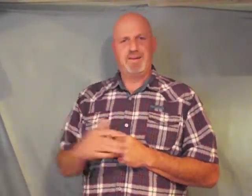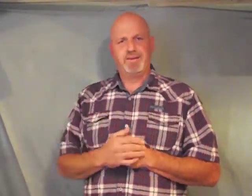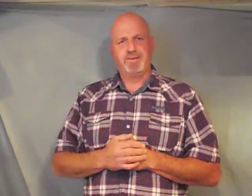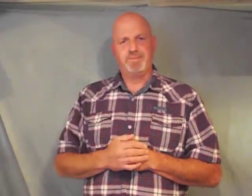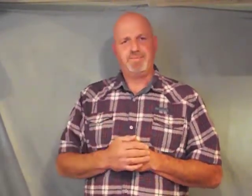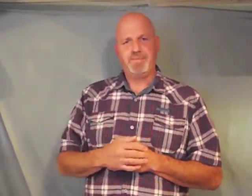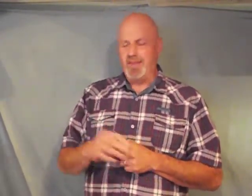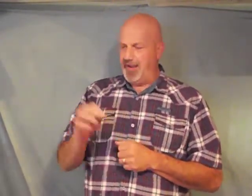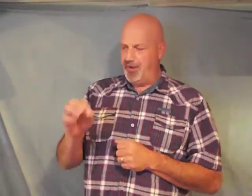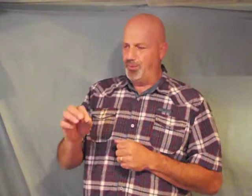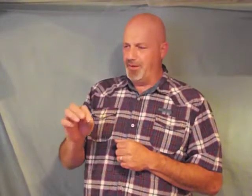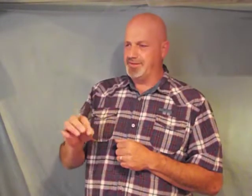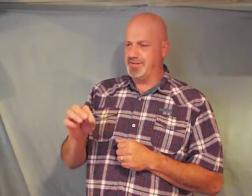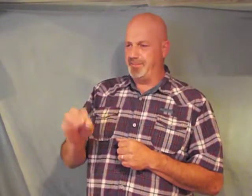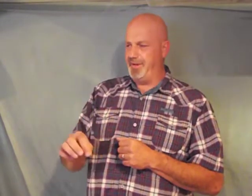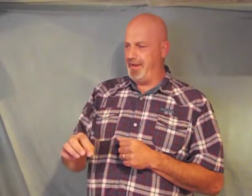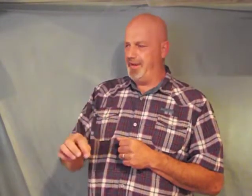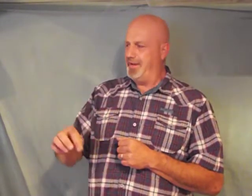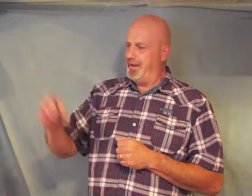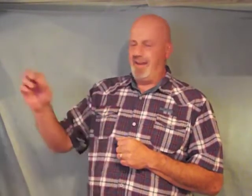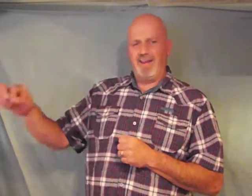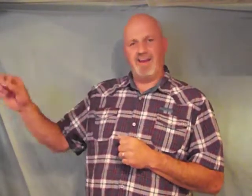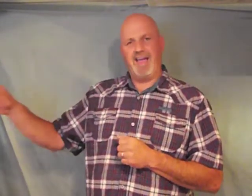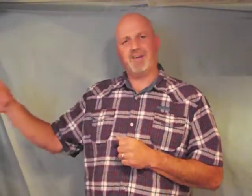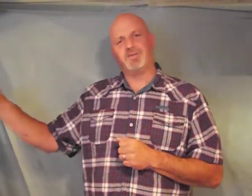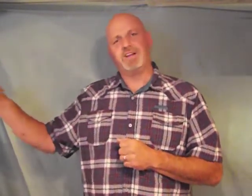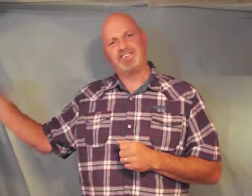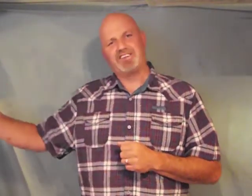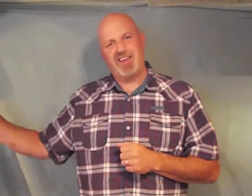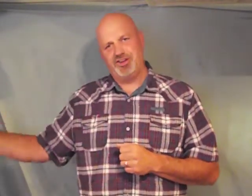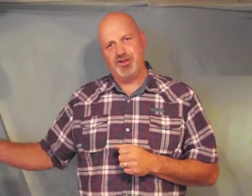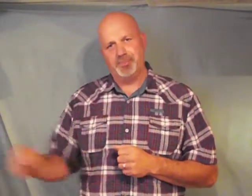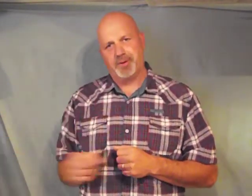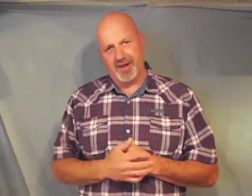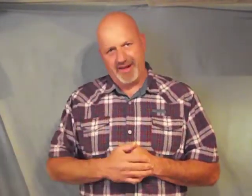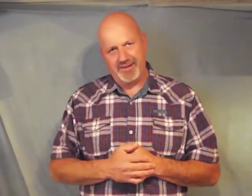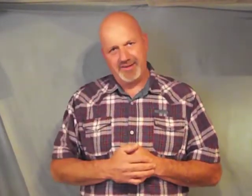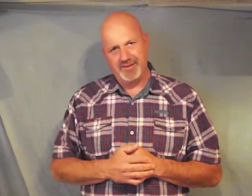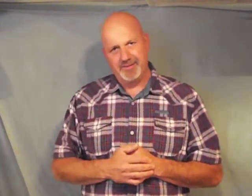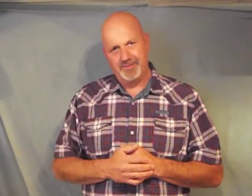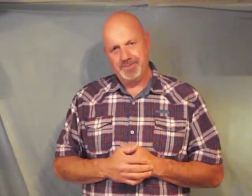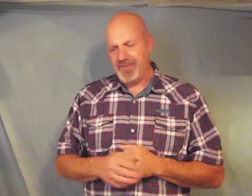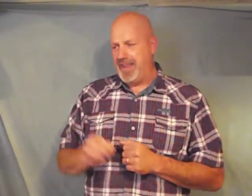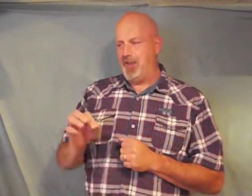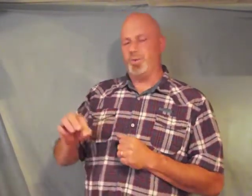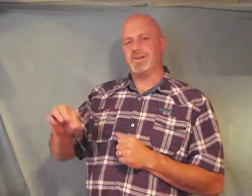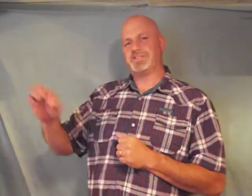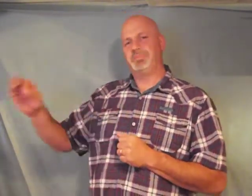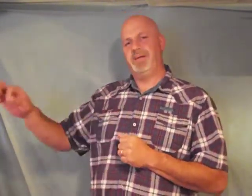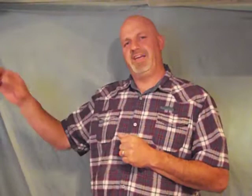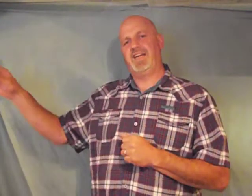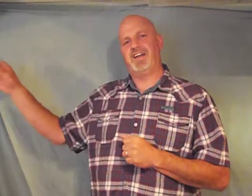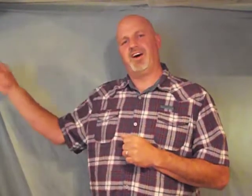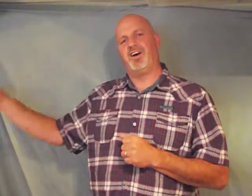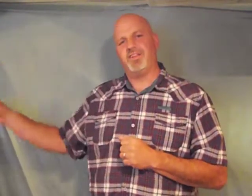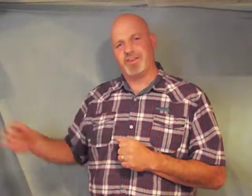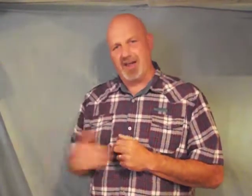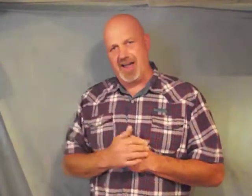he wants to be in every seed you plant he wants to be in all the time